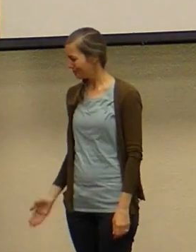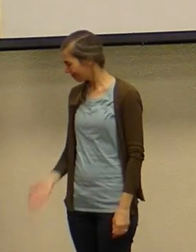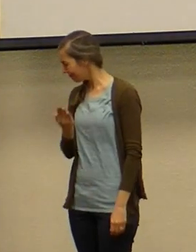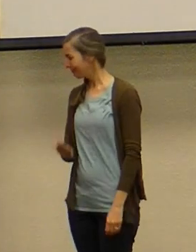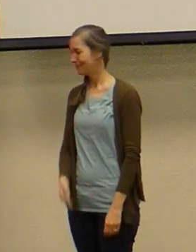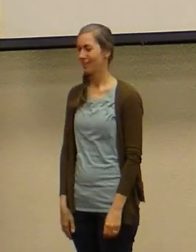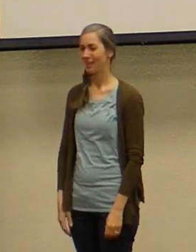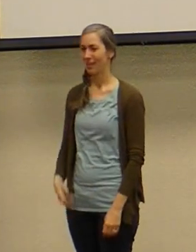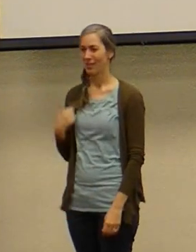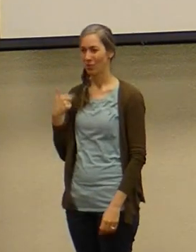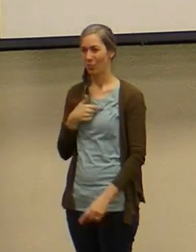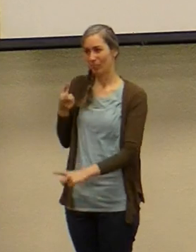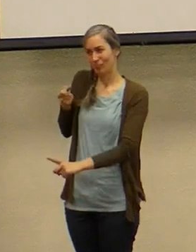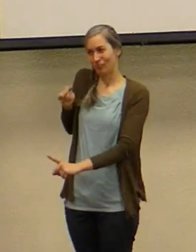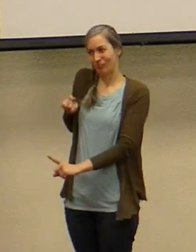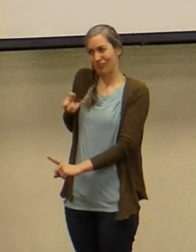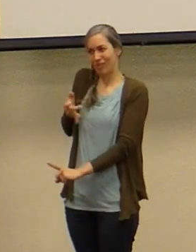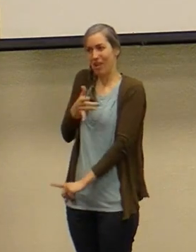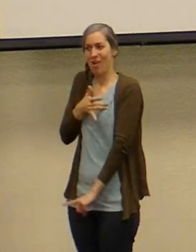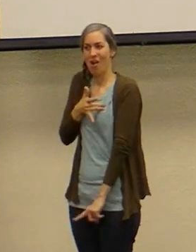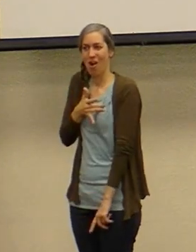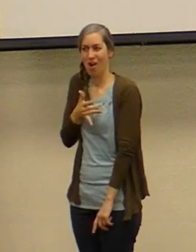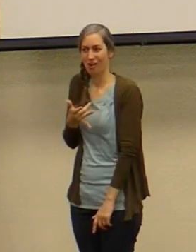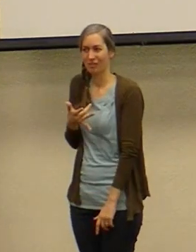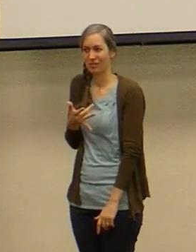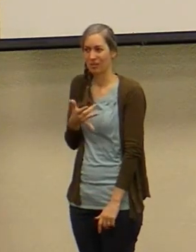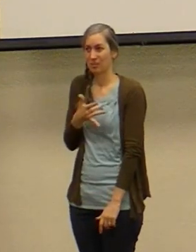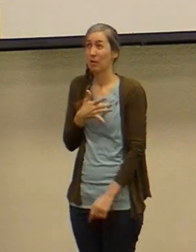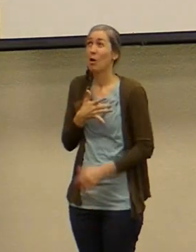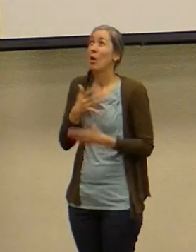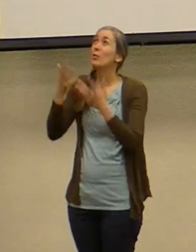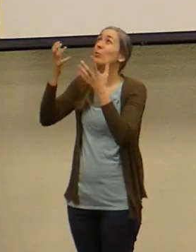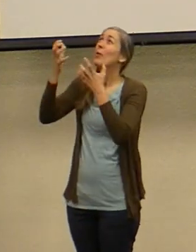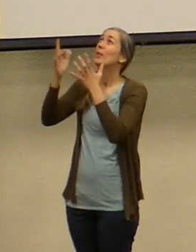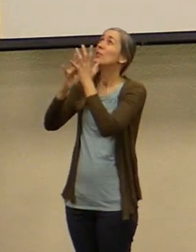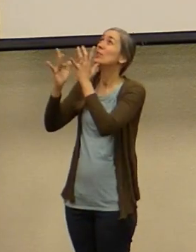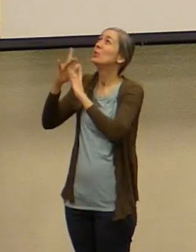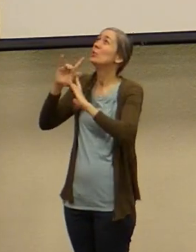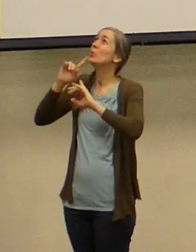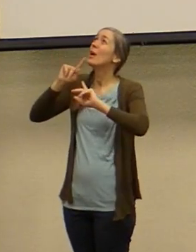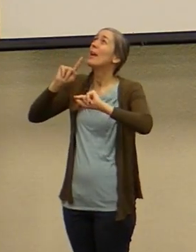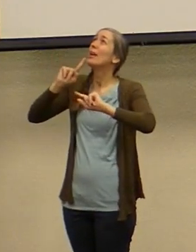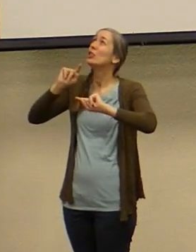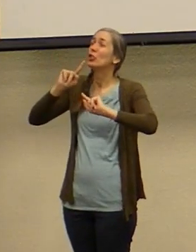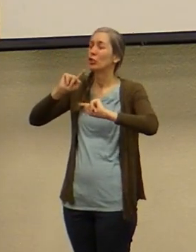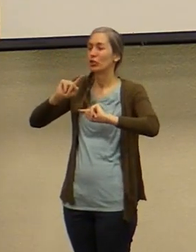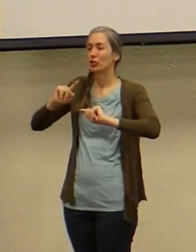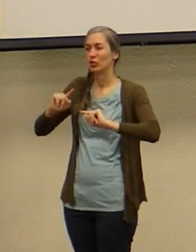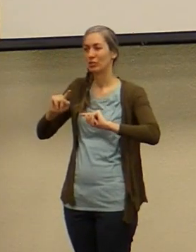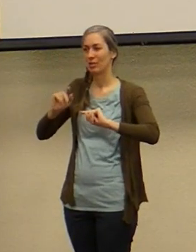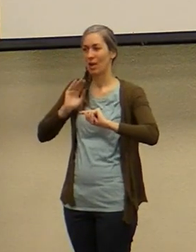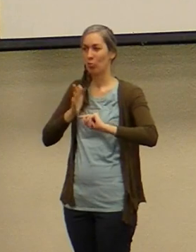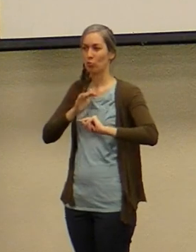and we rebuke the child of our heart as it's longing for Jesus to answer the questions that our soul is screaming out